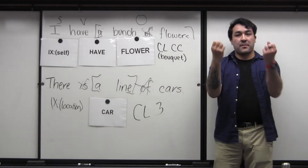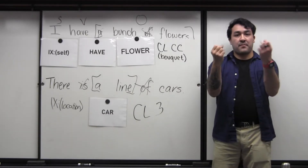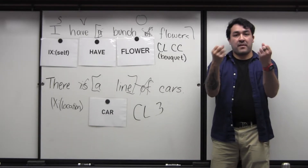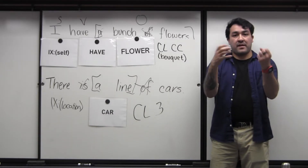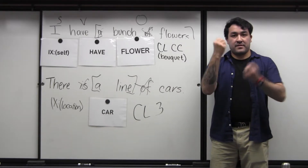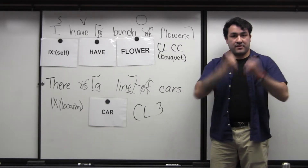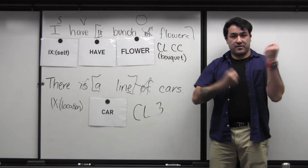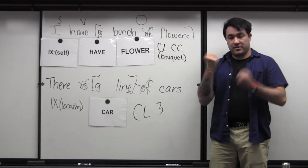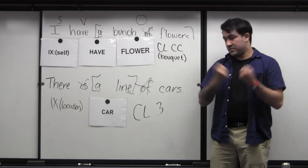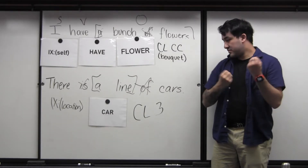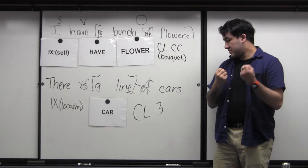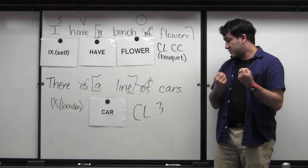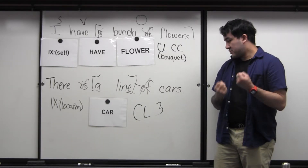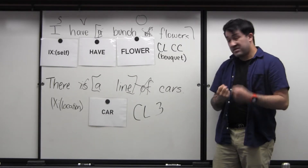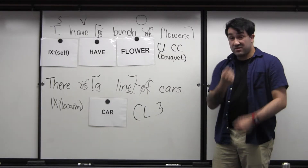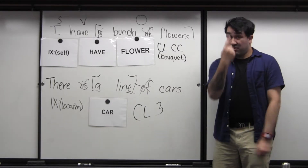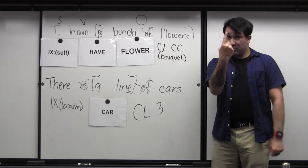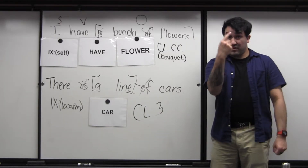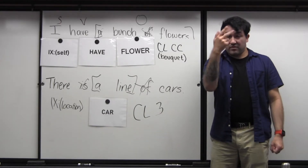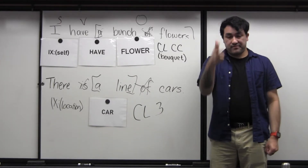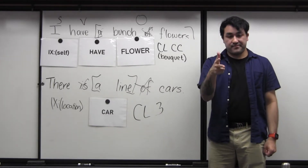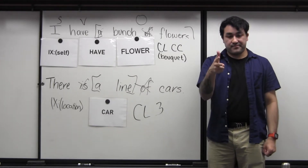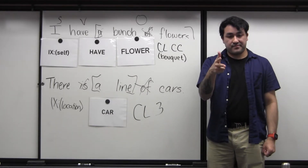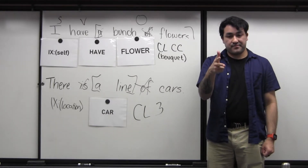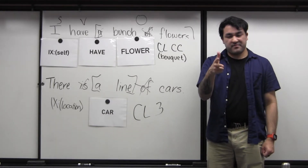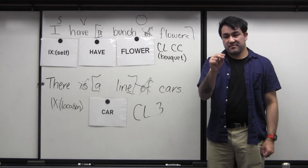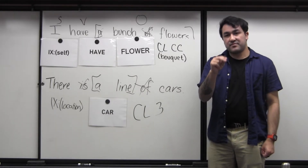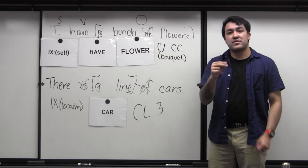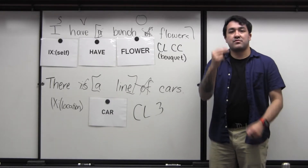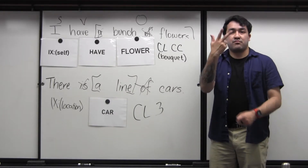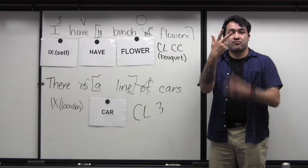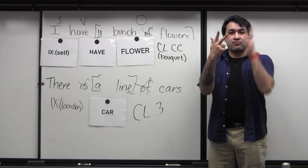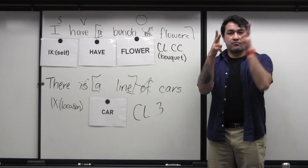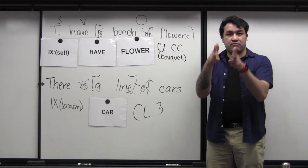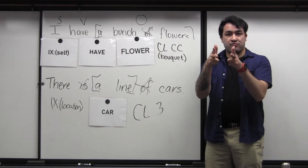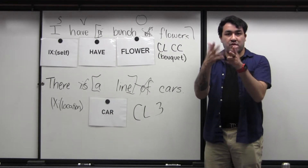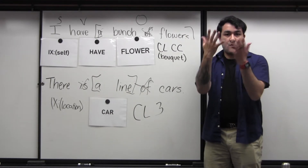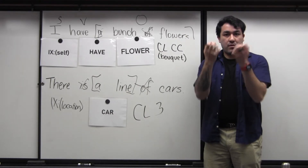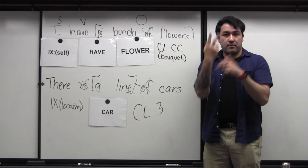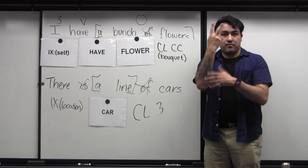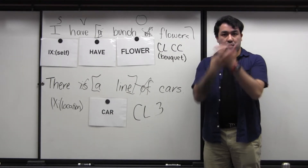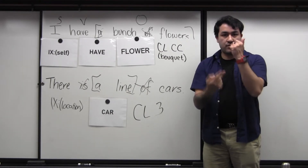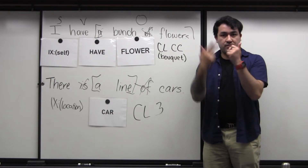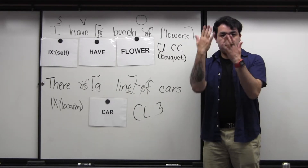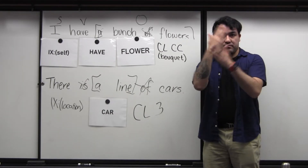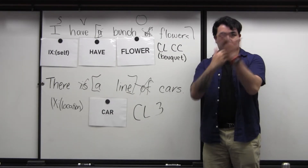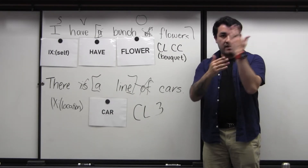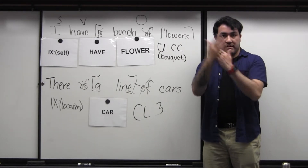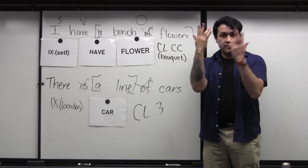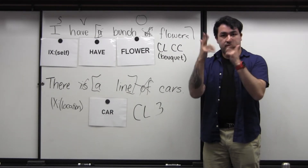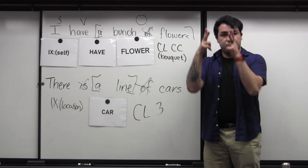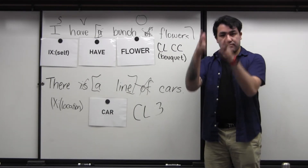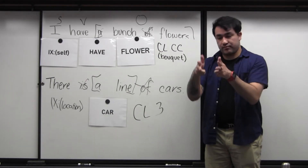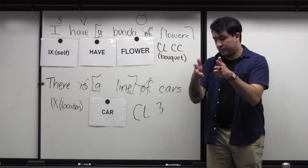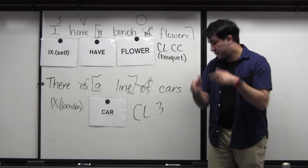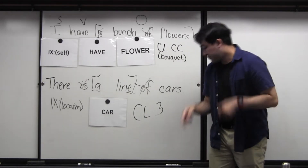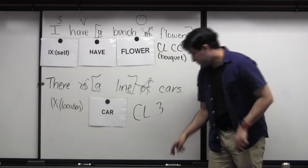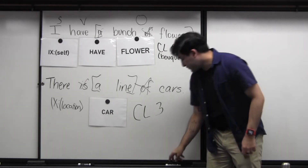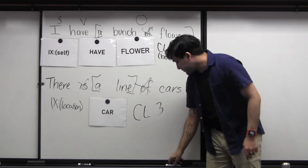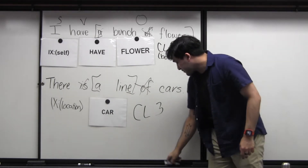you should always use the three classifier. Now, we know there's not one car, right? It's a line of cars. So we are going to use both